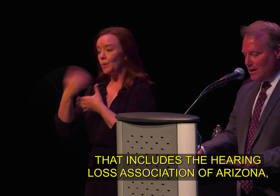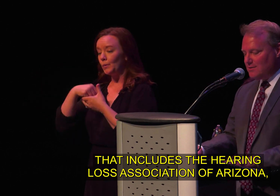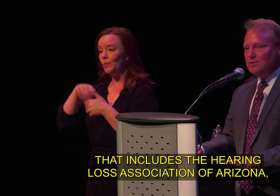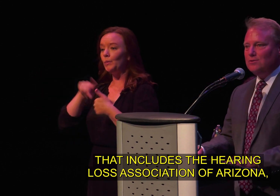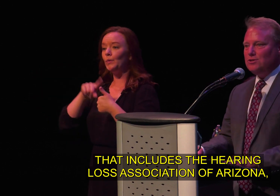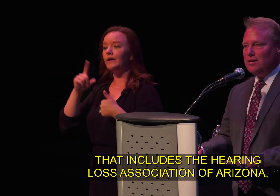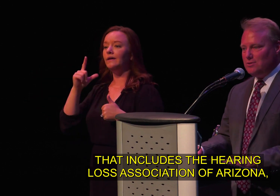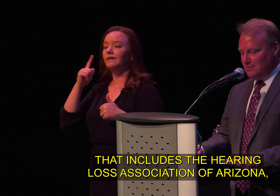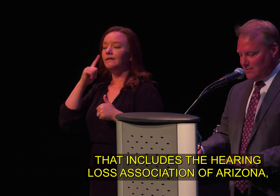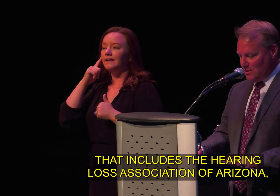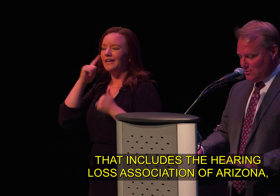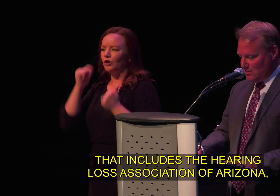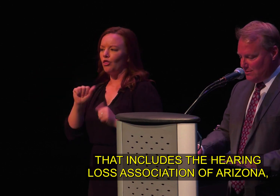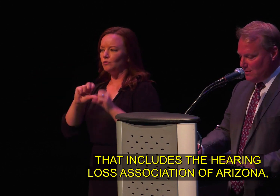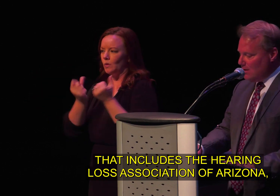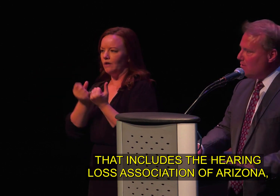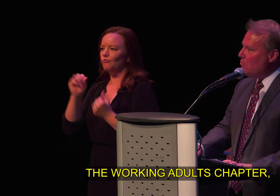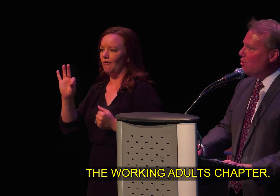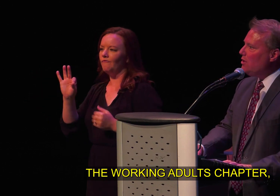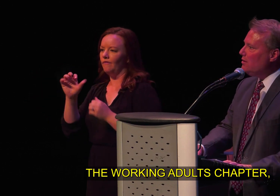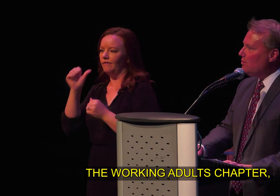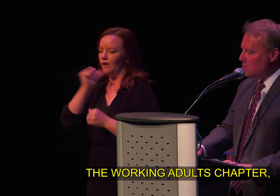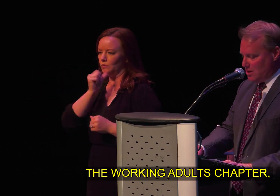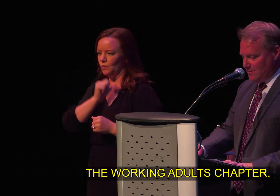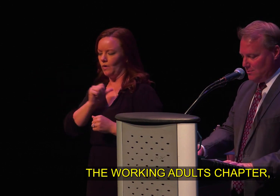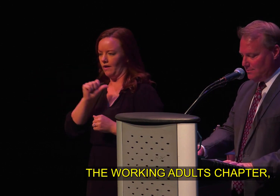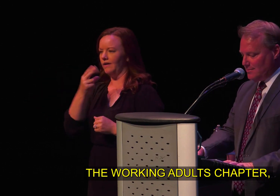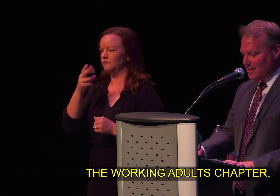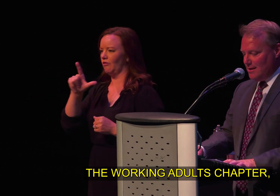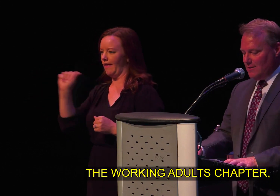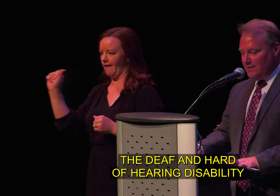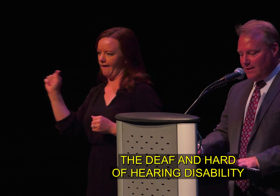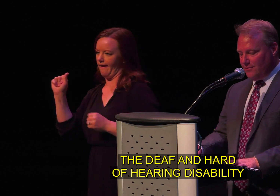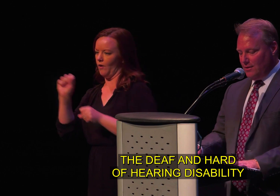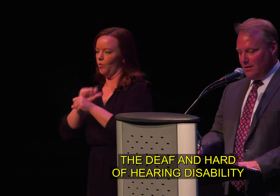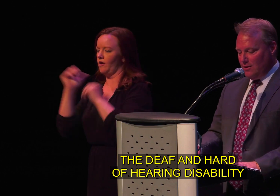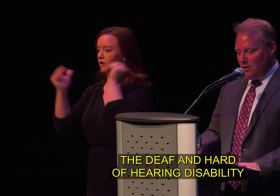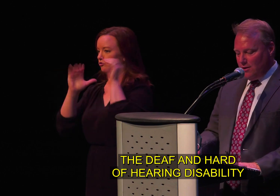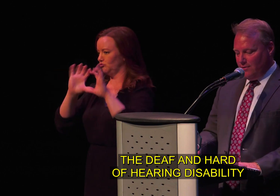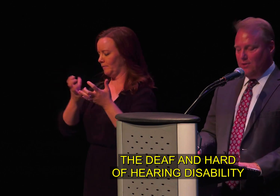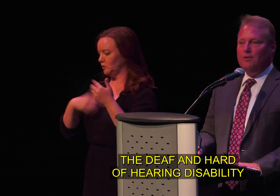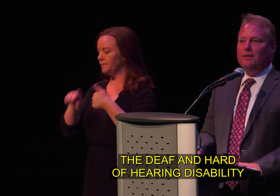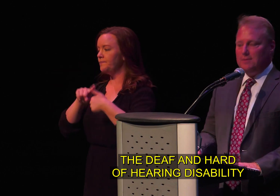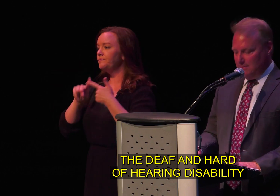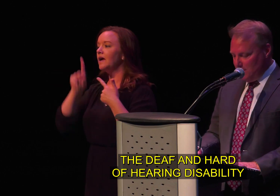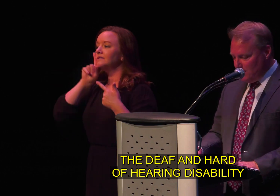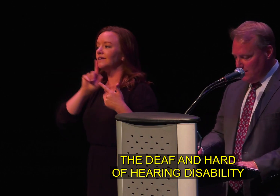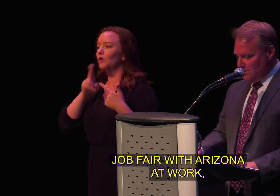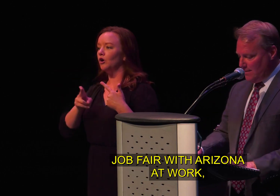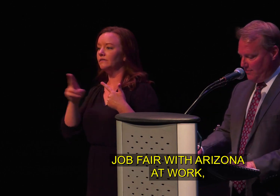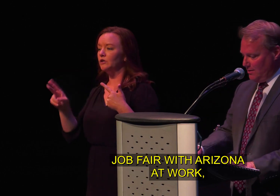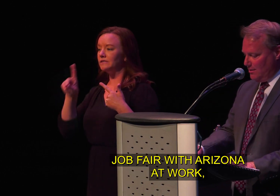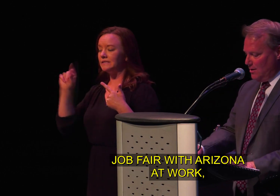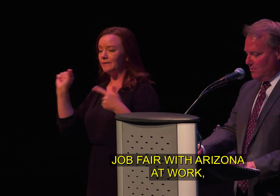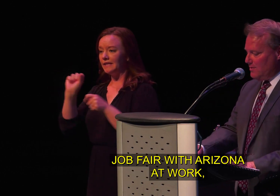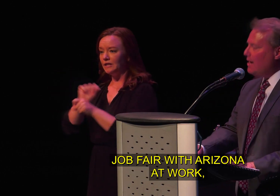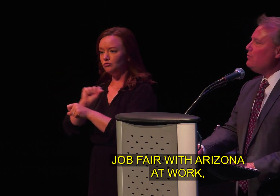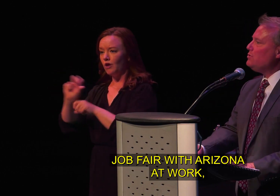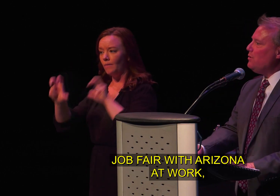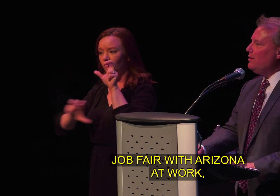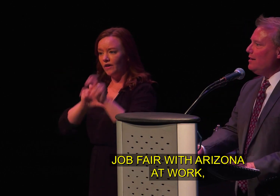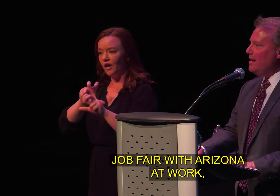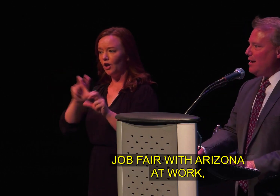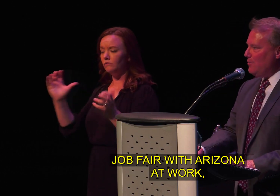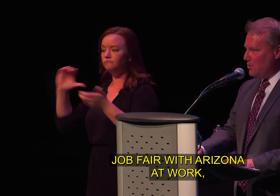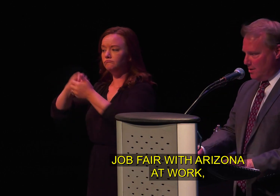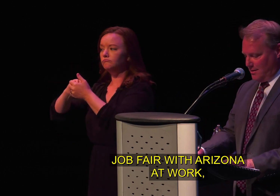the hearing loss association of arizona the working adults chapter the deaf and hard of hearing disability job fair with